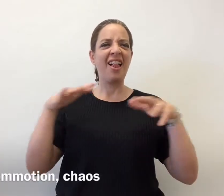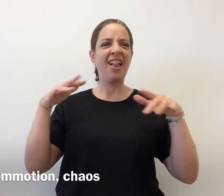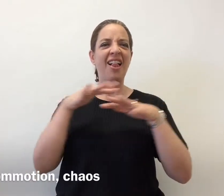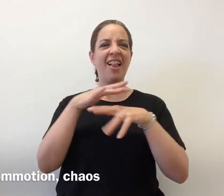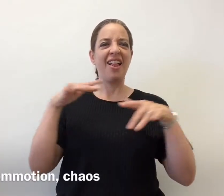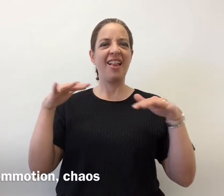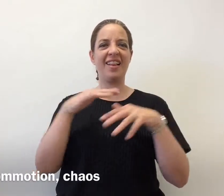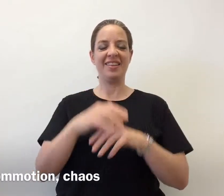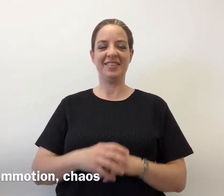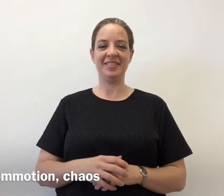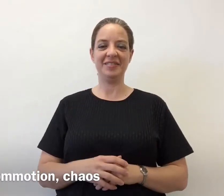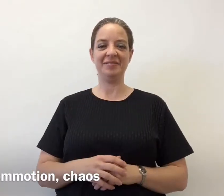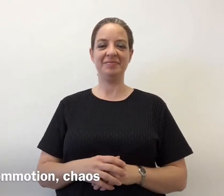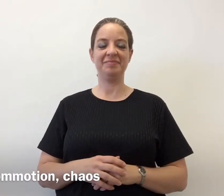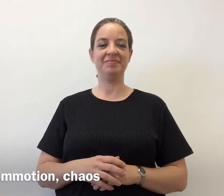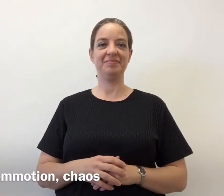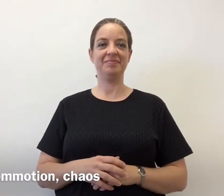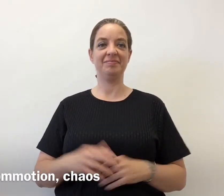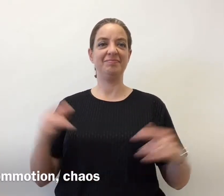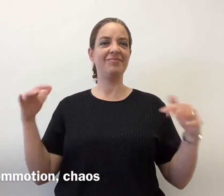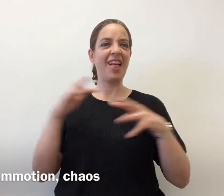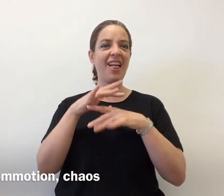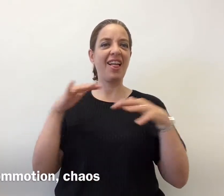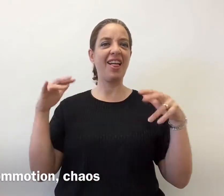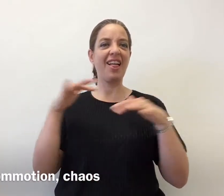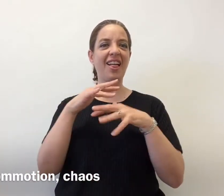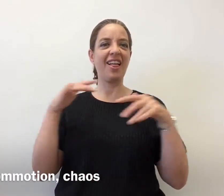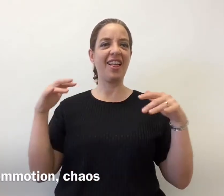Melee or commotion. People running everywhere.